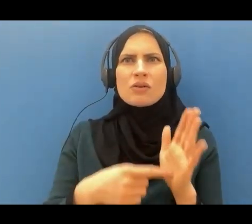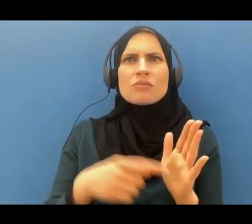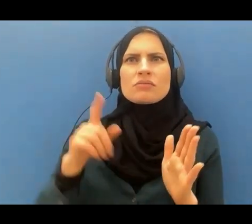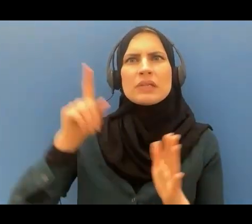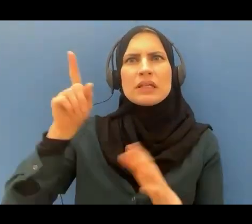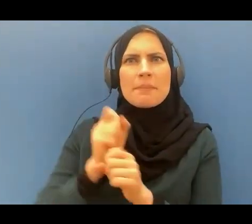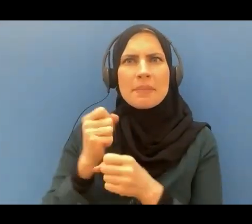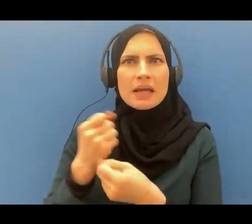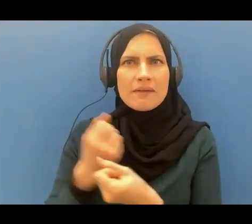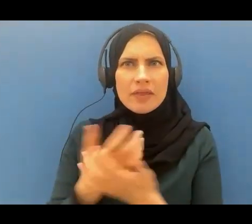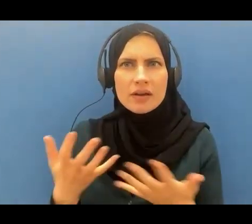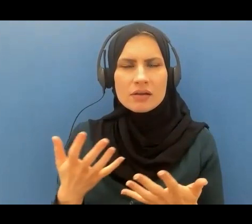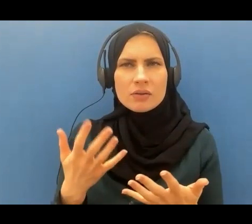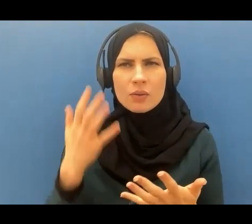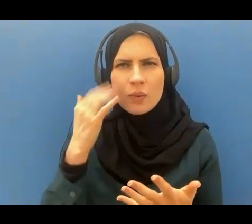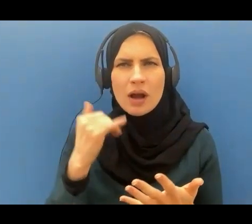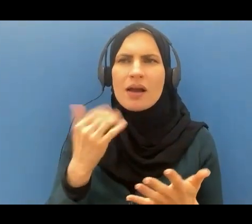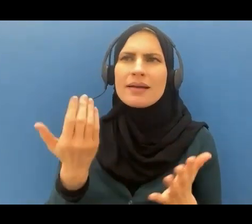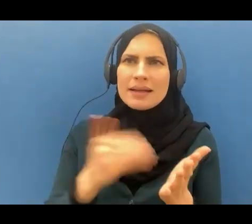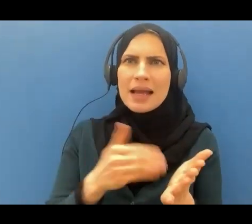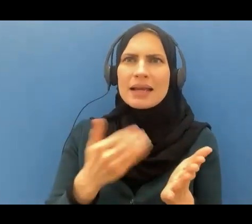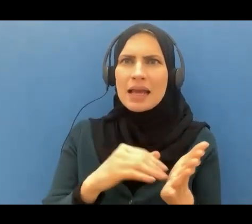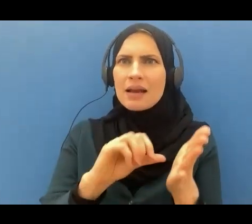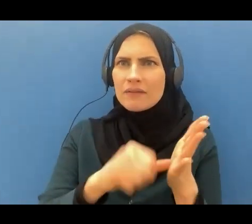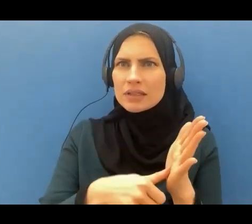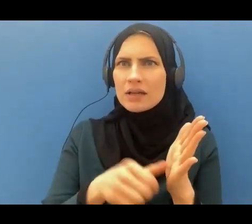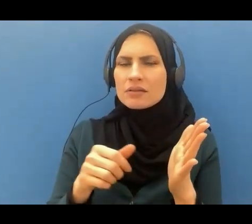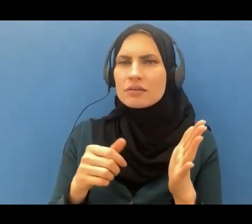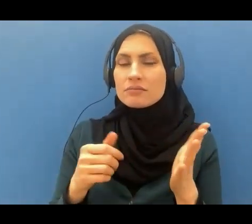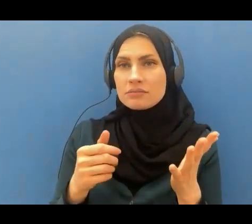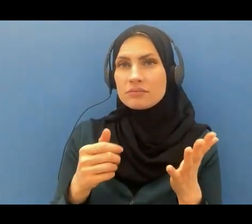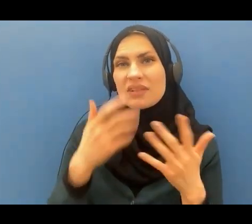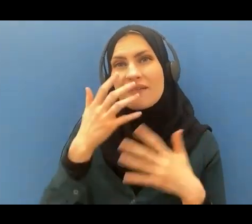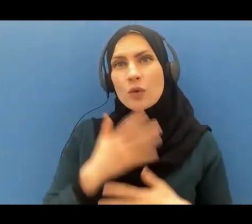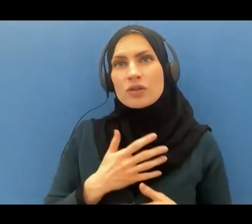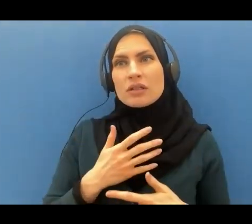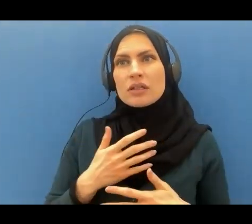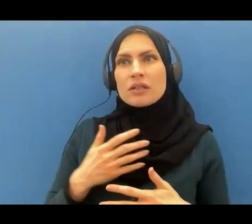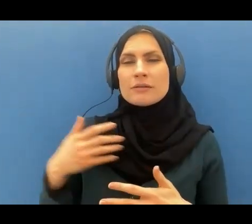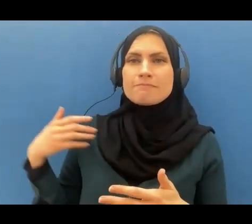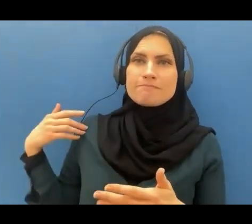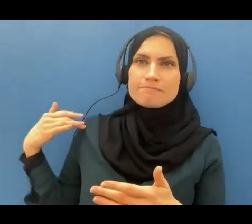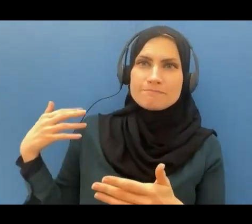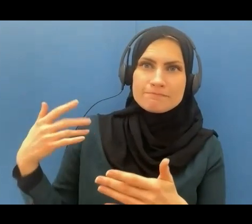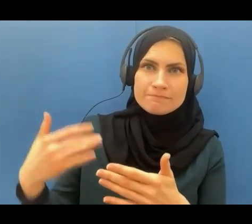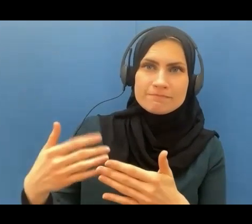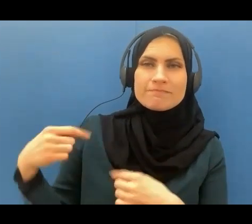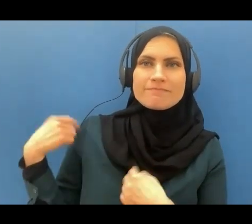unfortunately because up until today the number of people who deny Allah